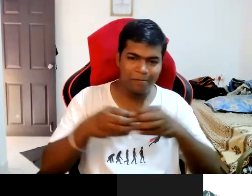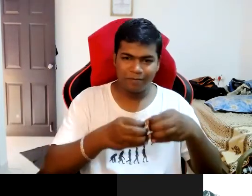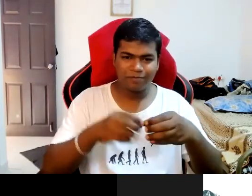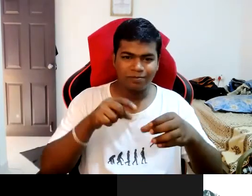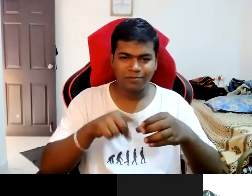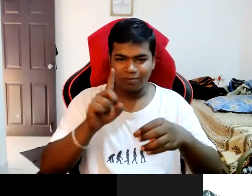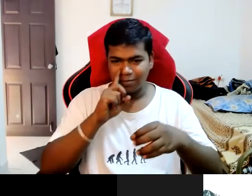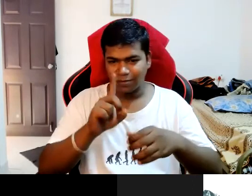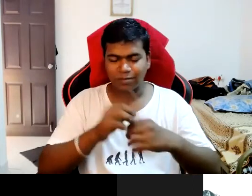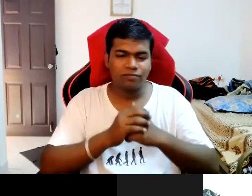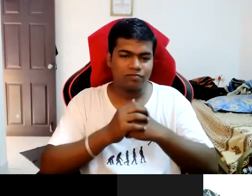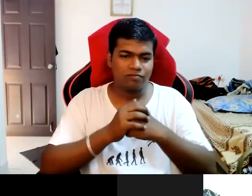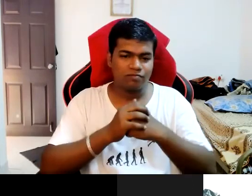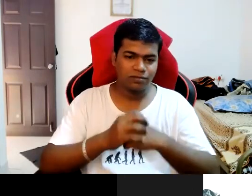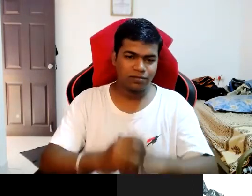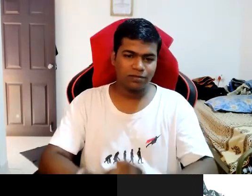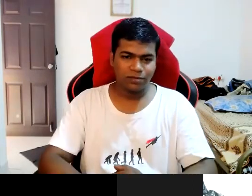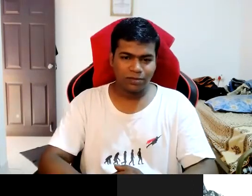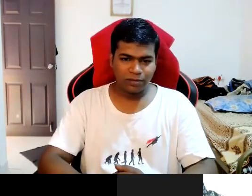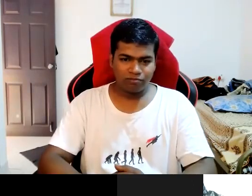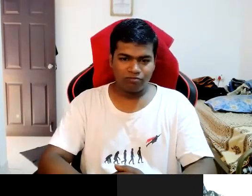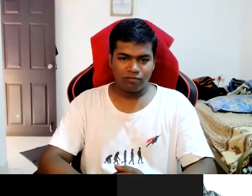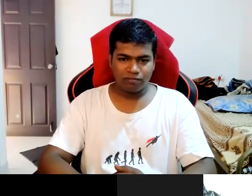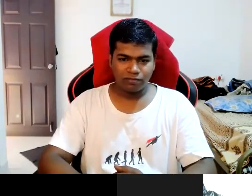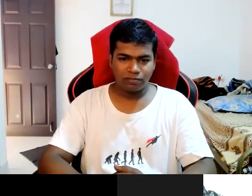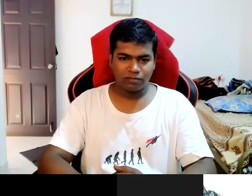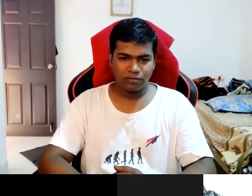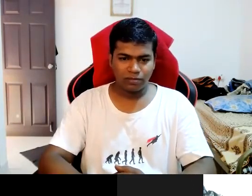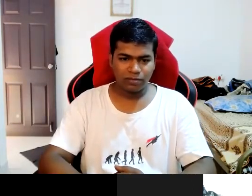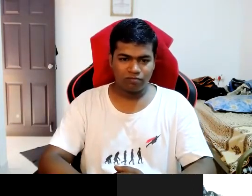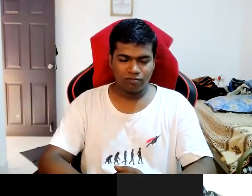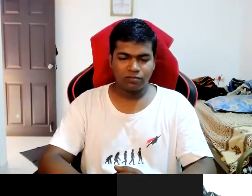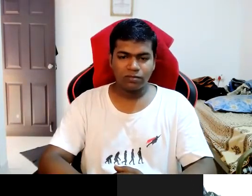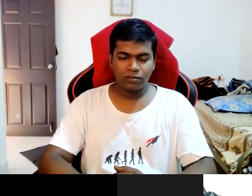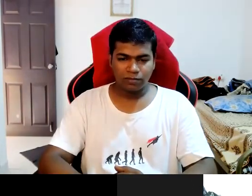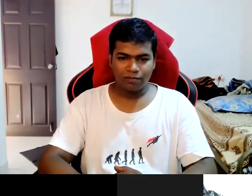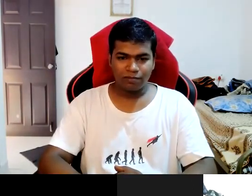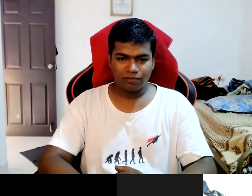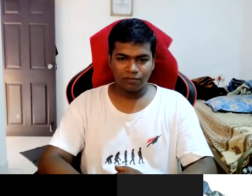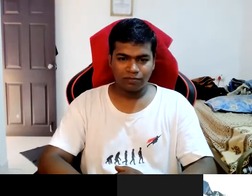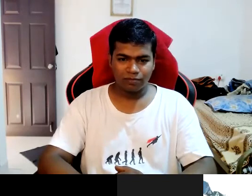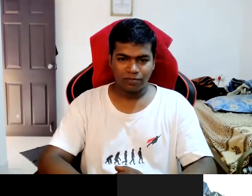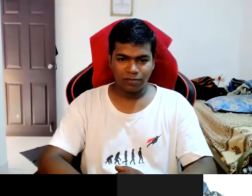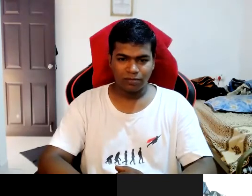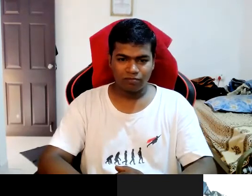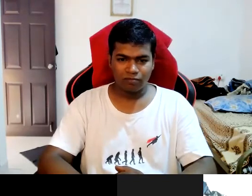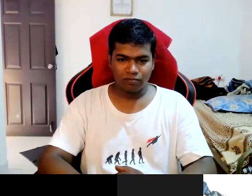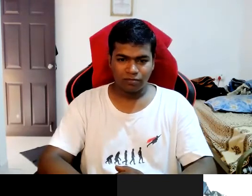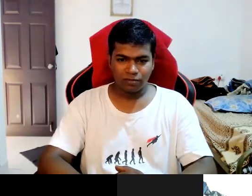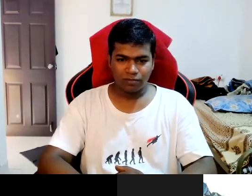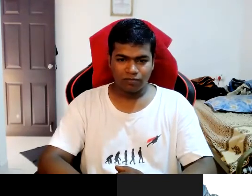okay yeah so yeah yeah go on go on